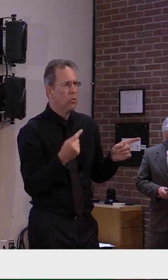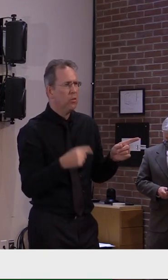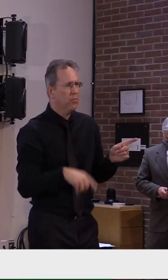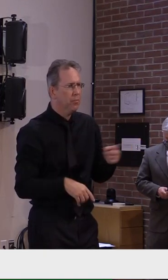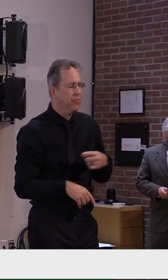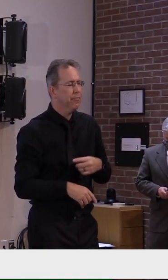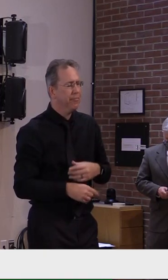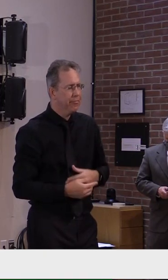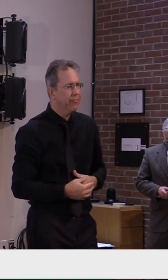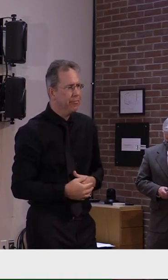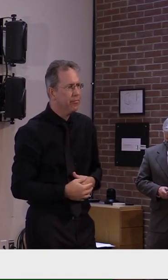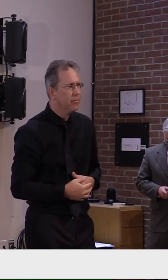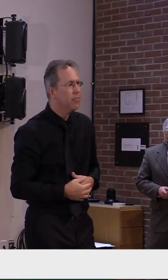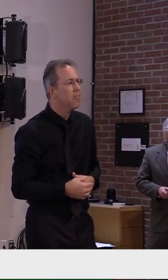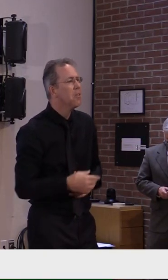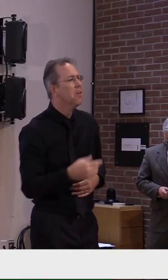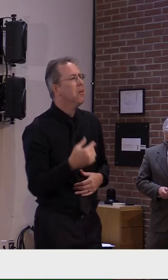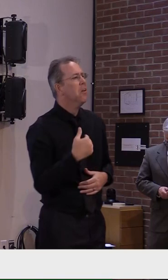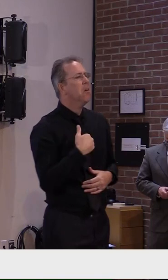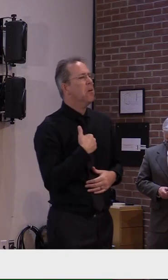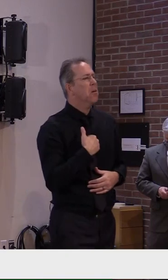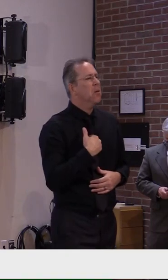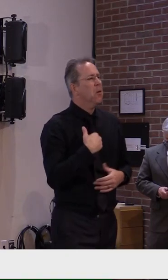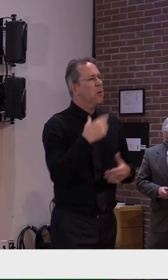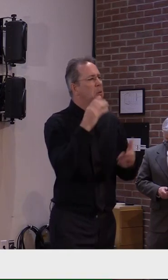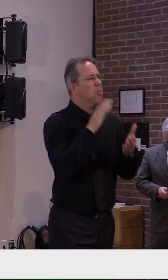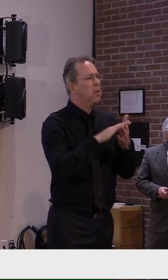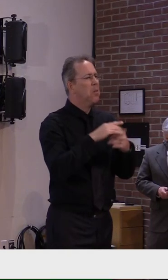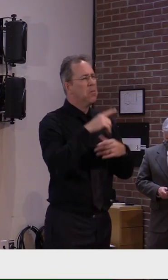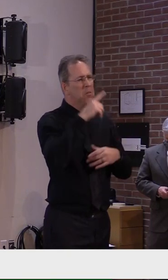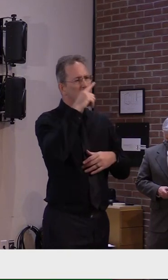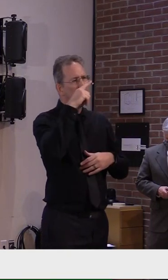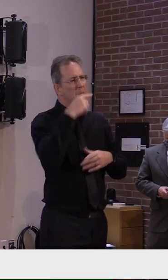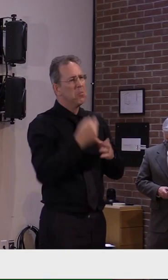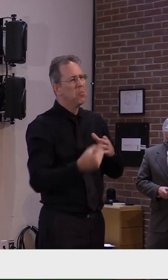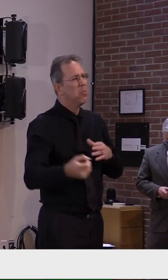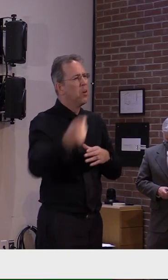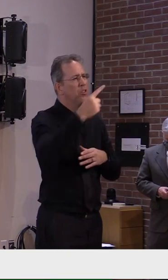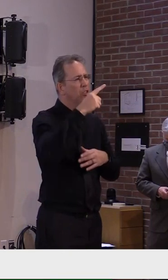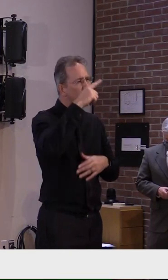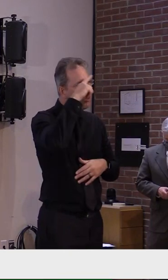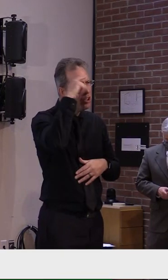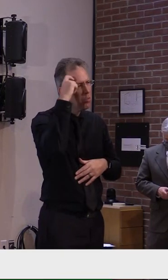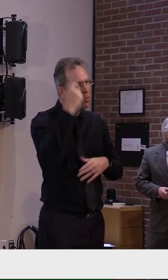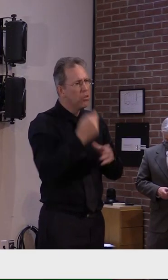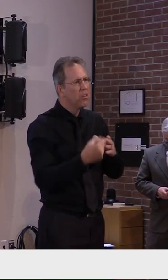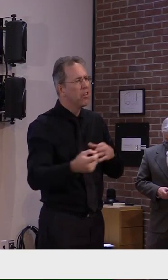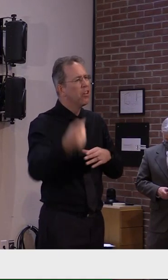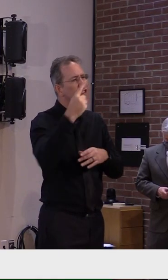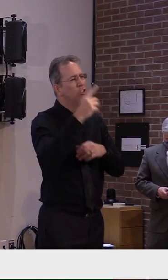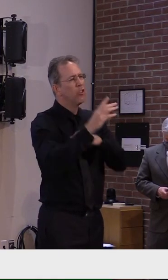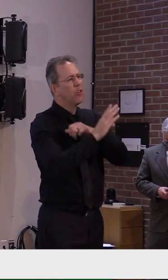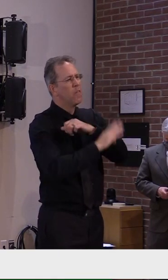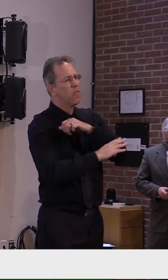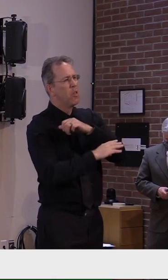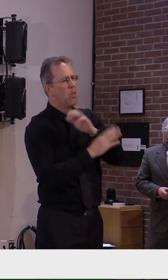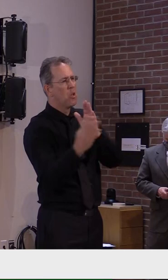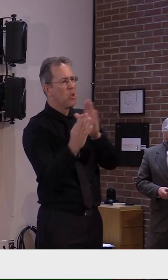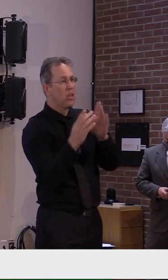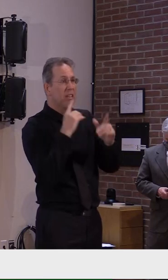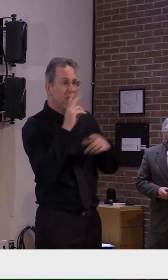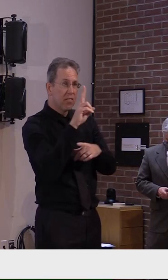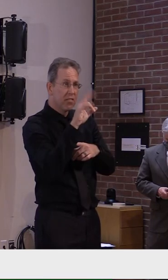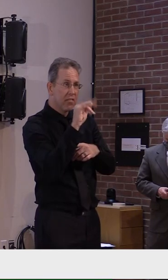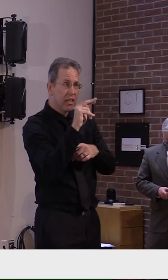going back to normal, assuming the vaccine trials can continue the way they have been and the enthusiasm continues.